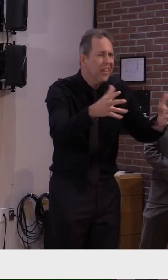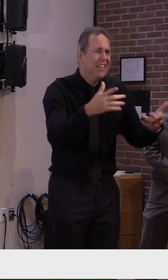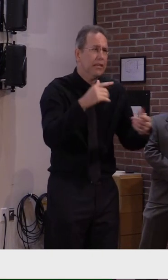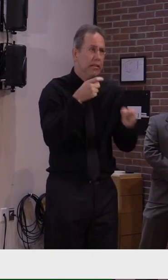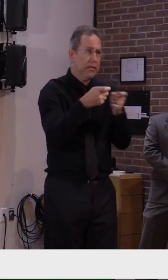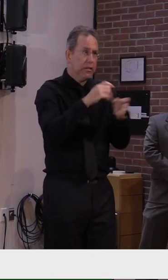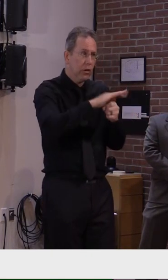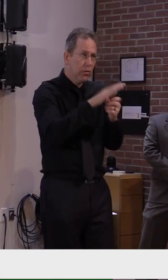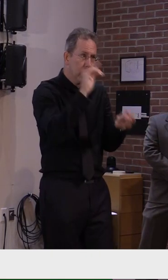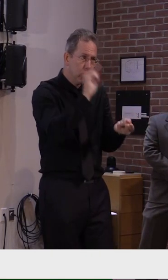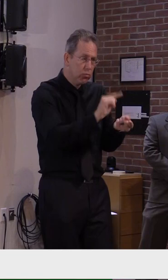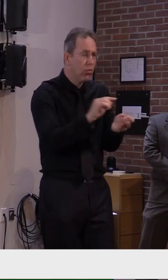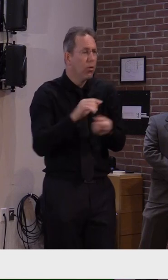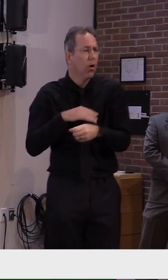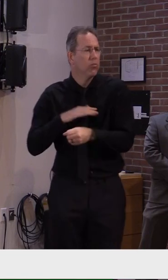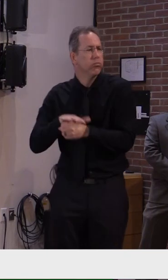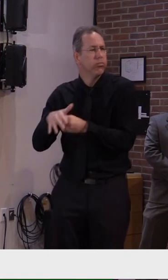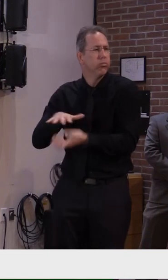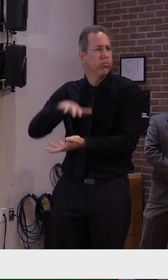Does that do it, Aaron?